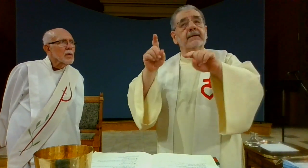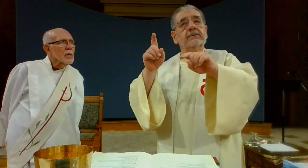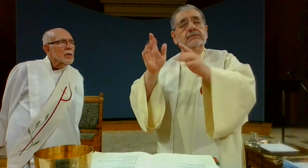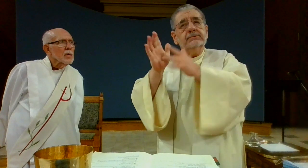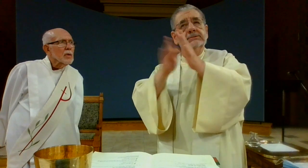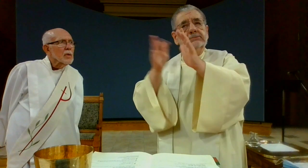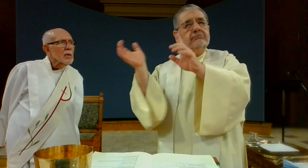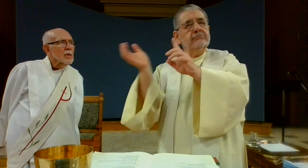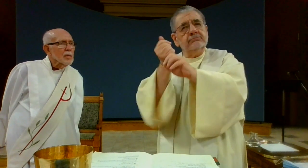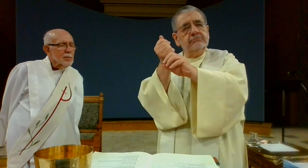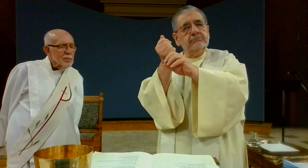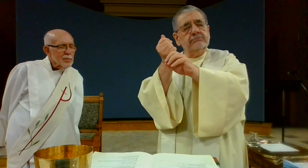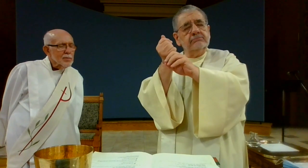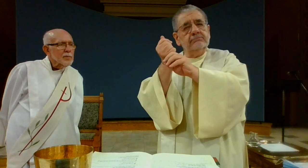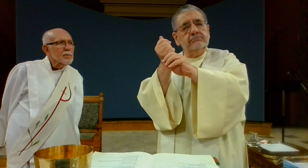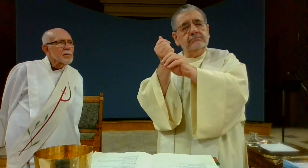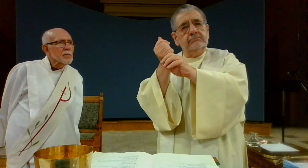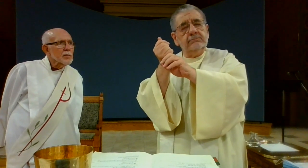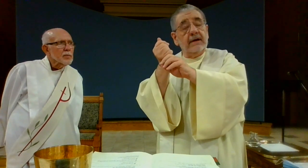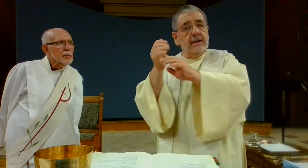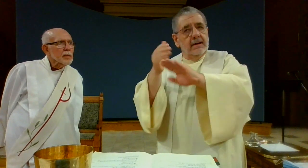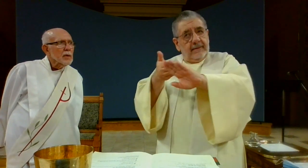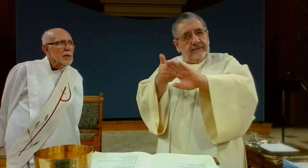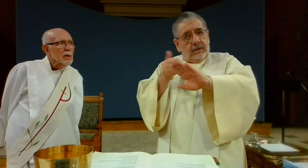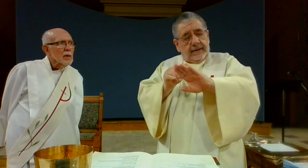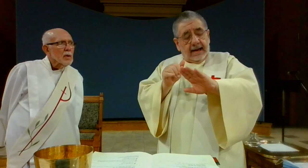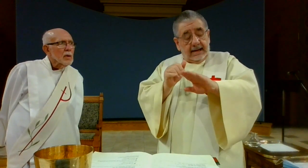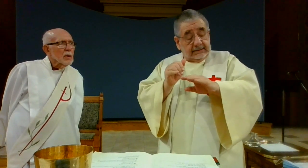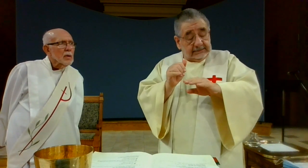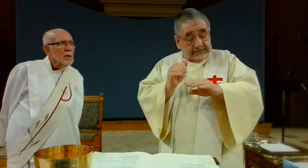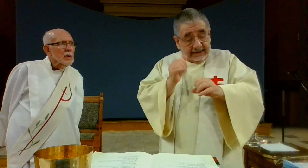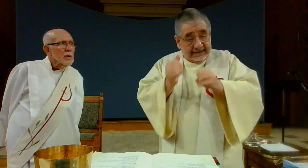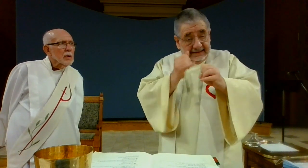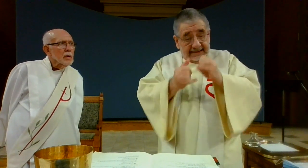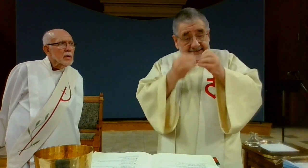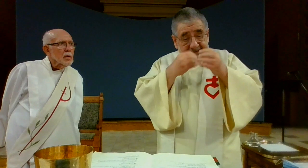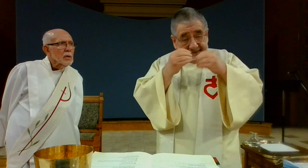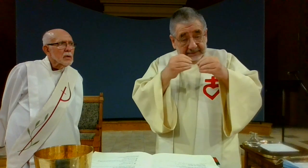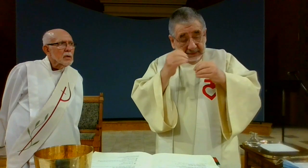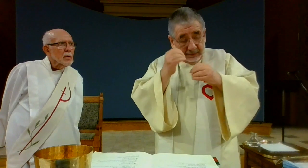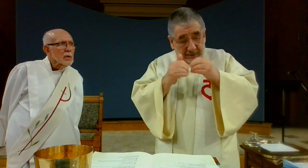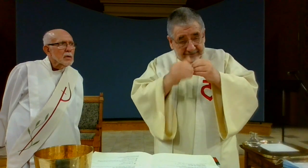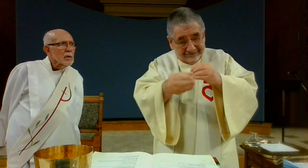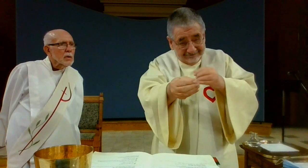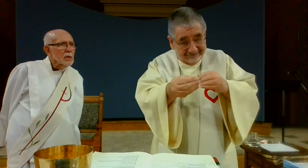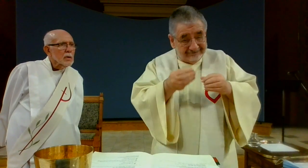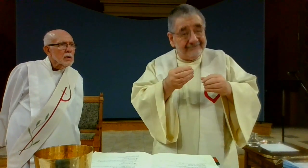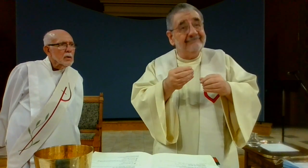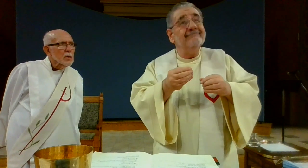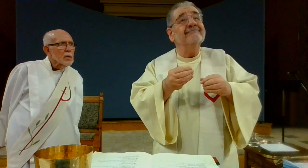at the time he was betrayed and entered willingly into his passion he first